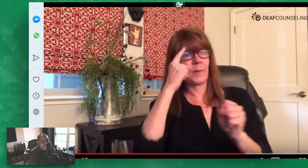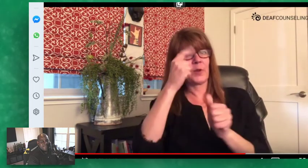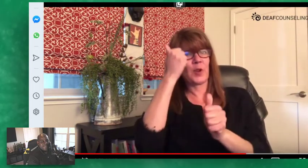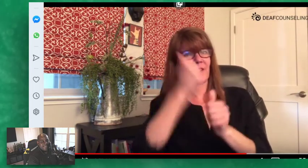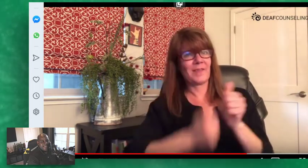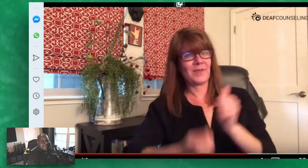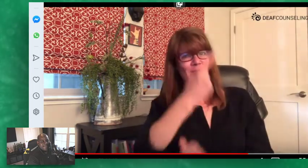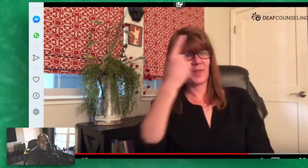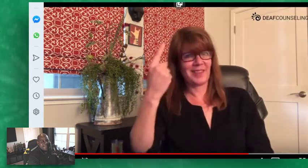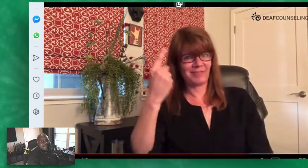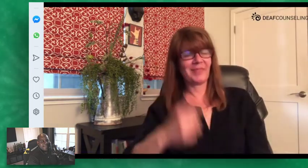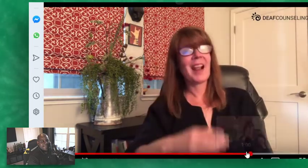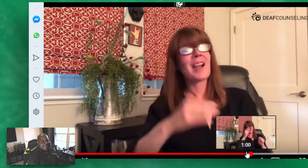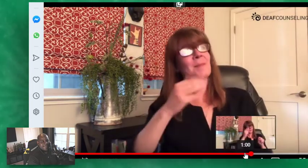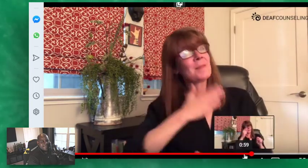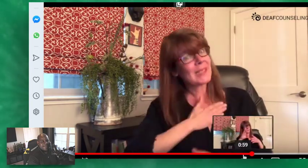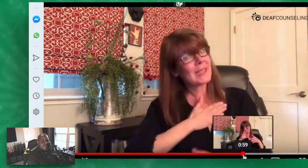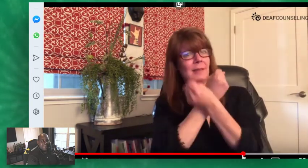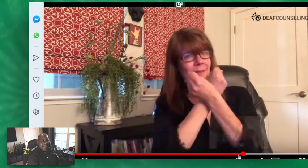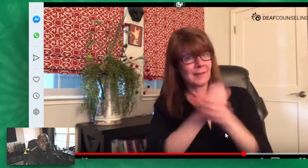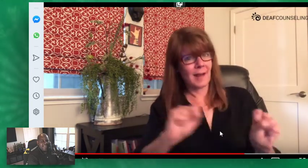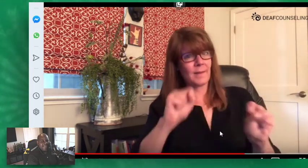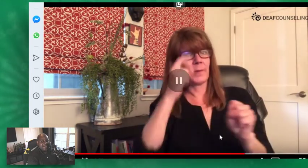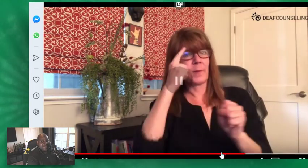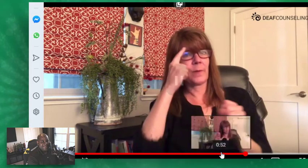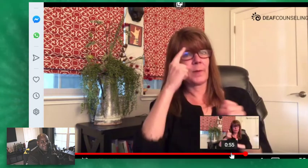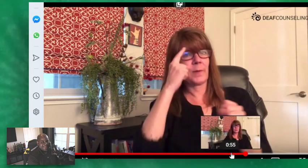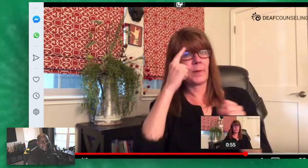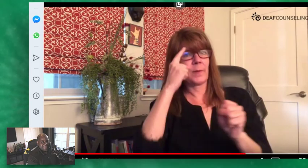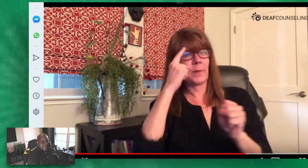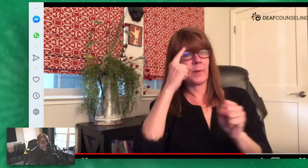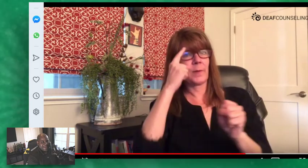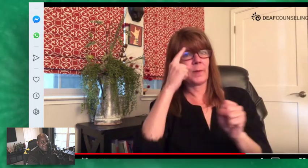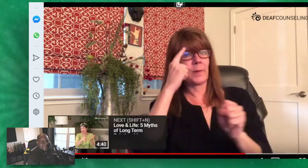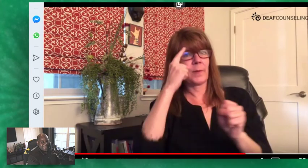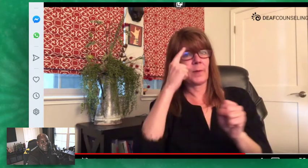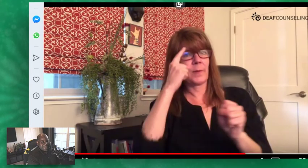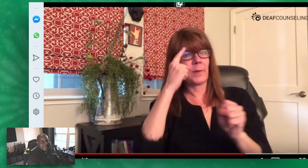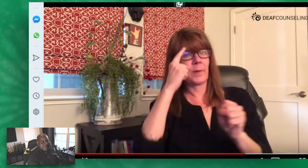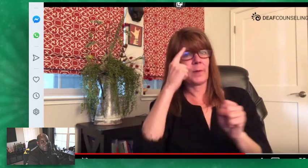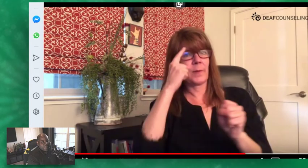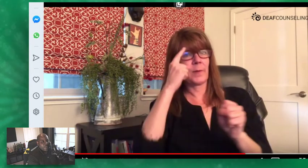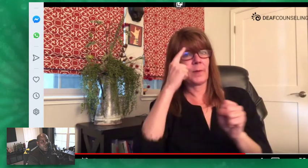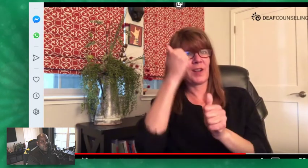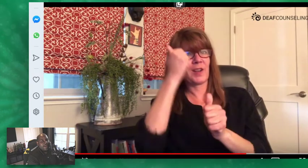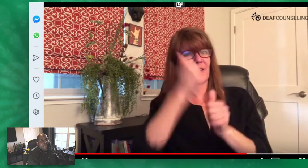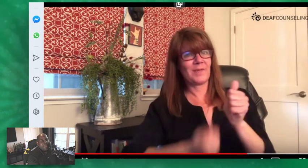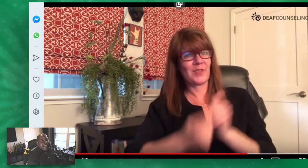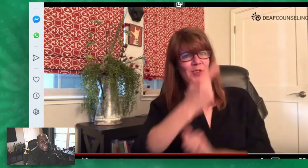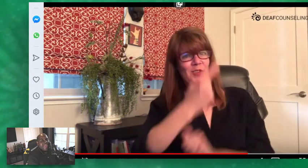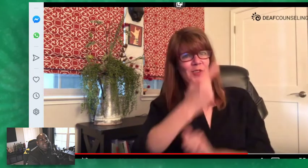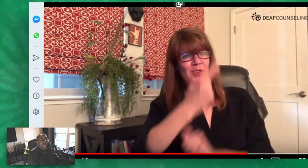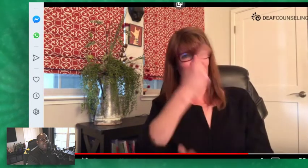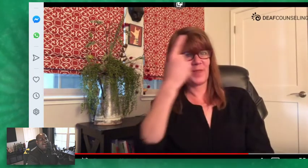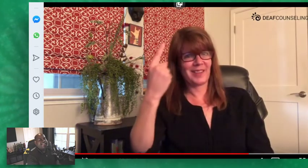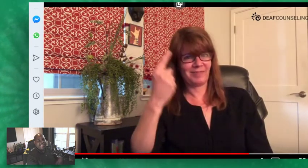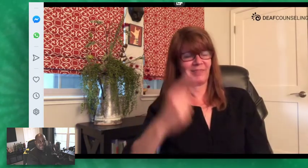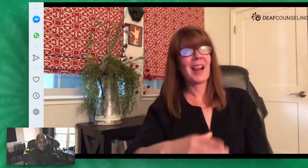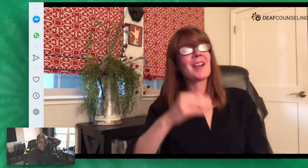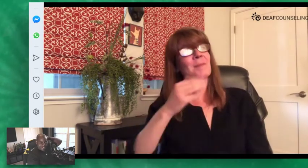be safe place what's that mean slow down for everyone that's what she's